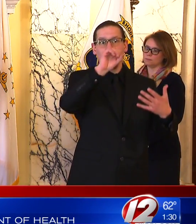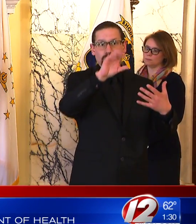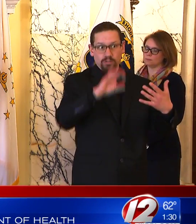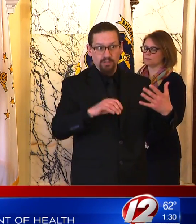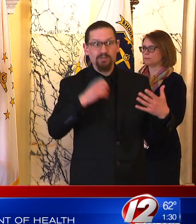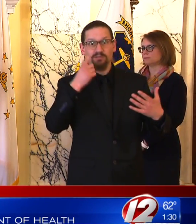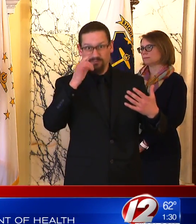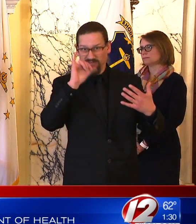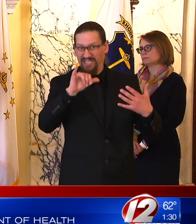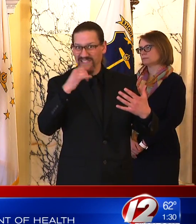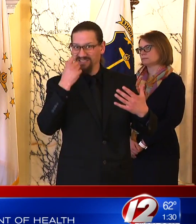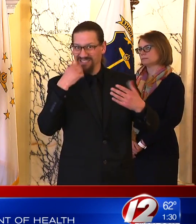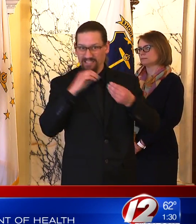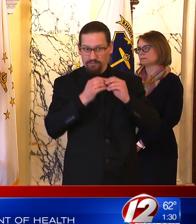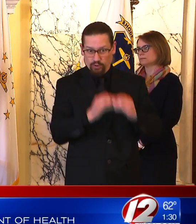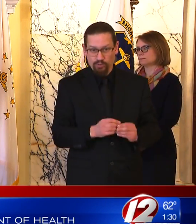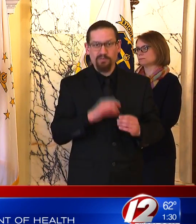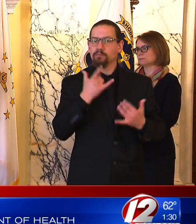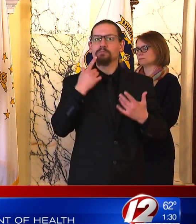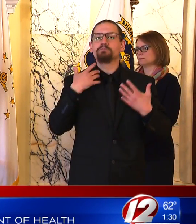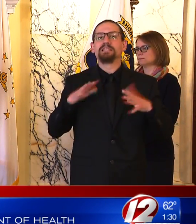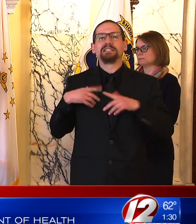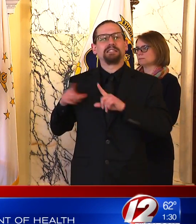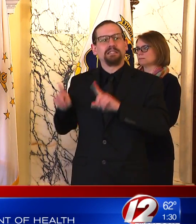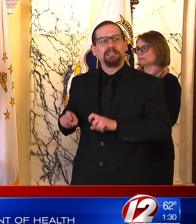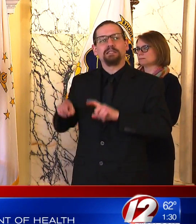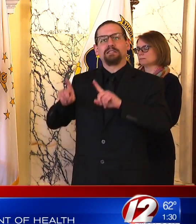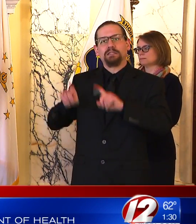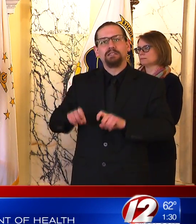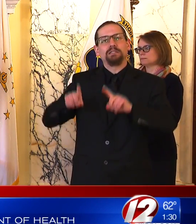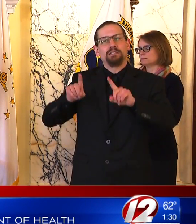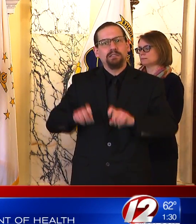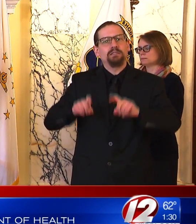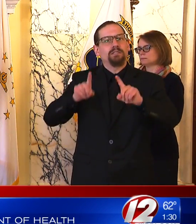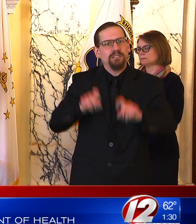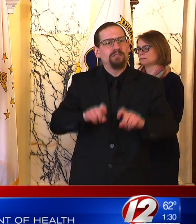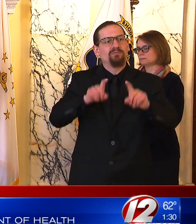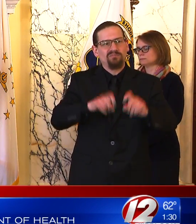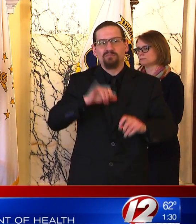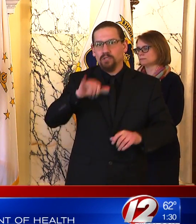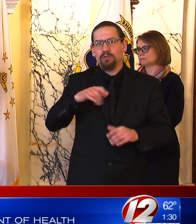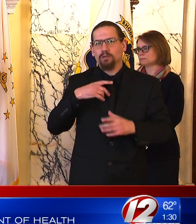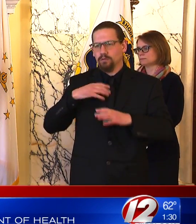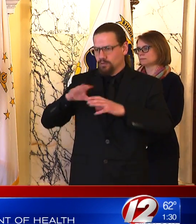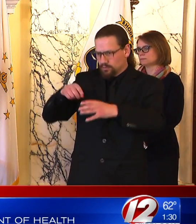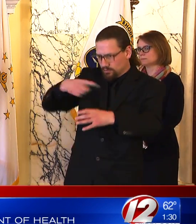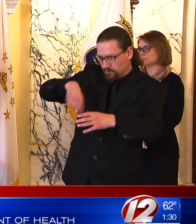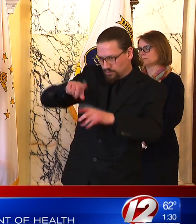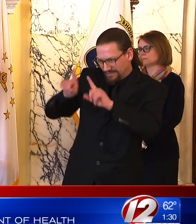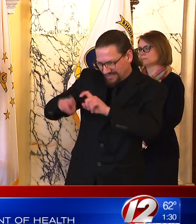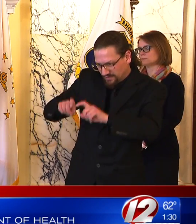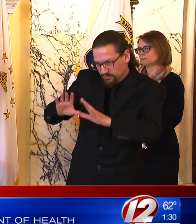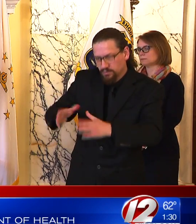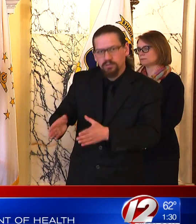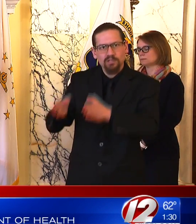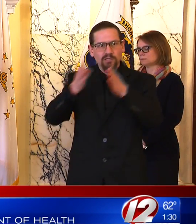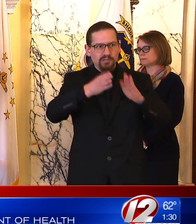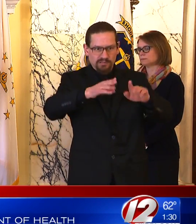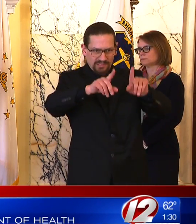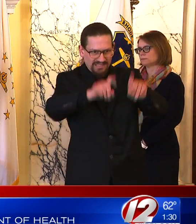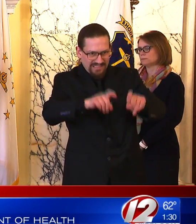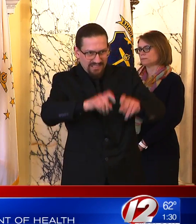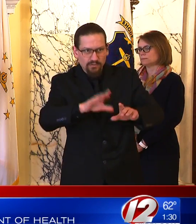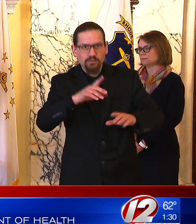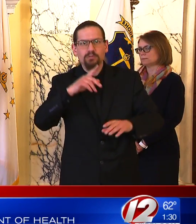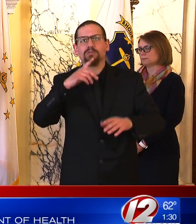groups. That message is critical as we talk about the different measures that need to be taken.